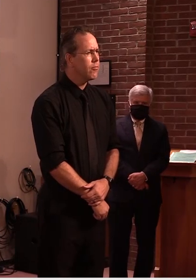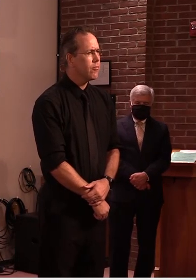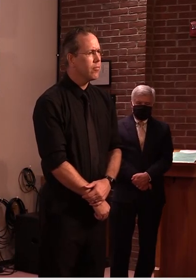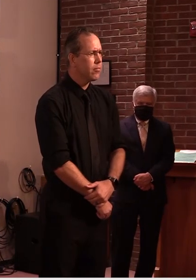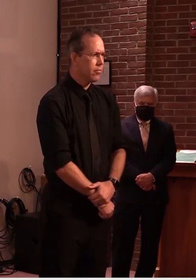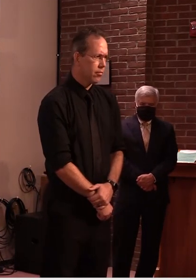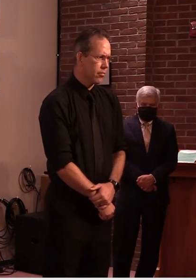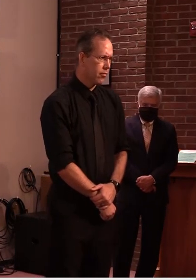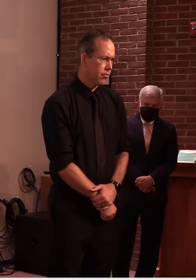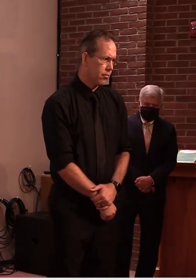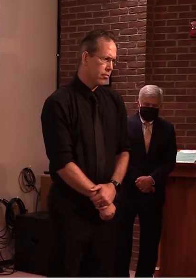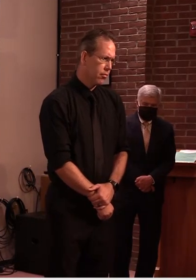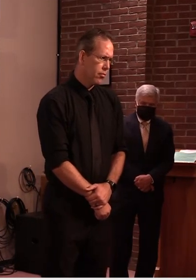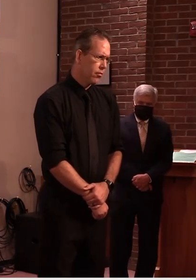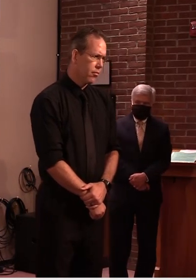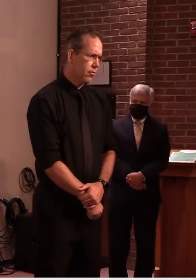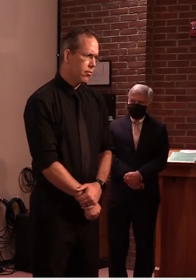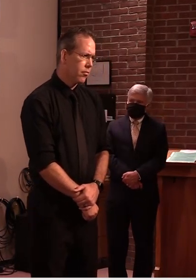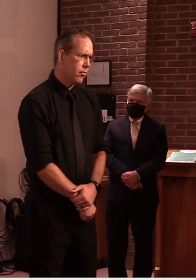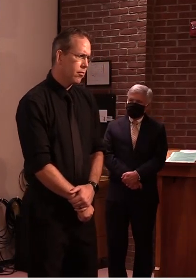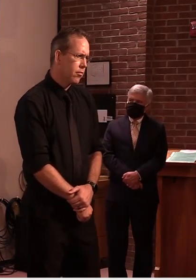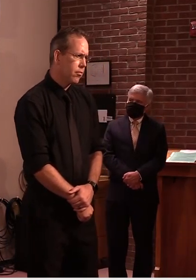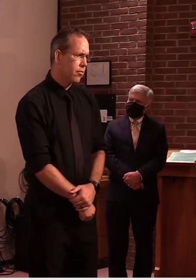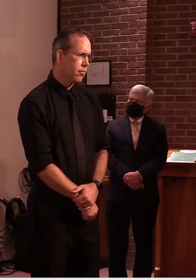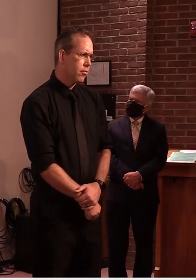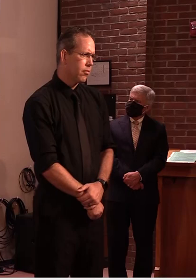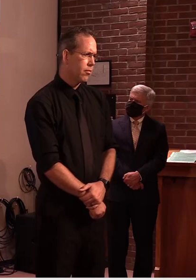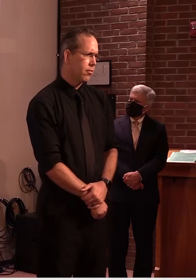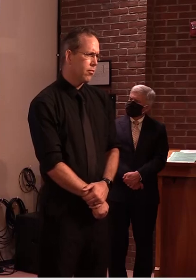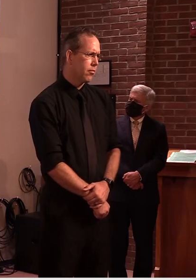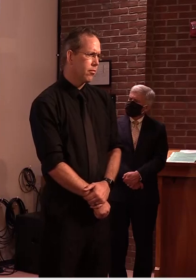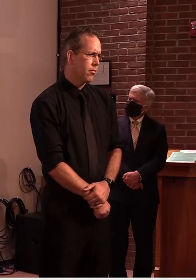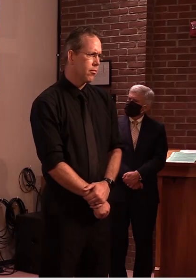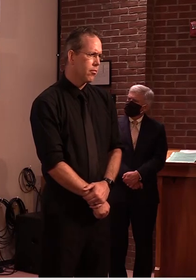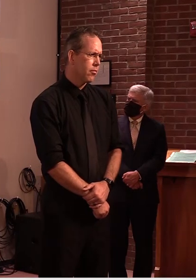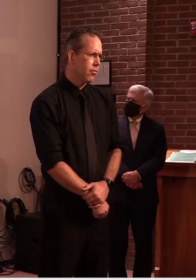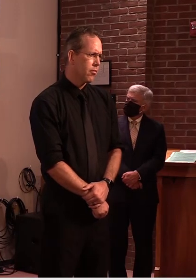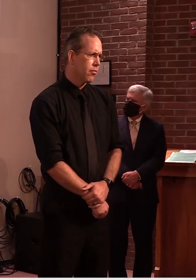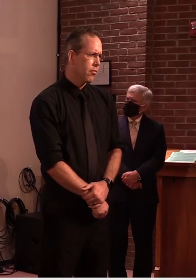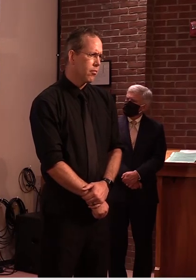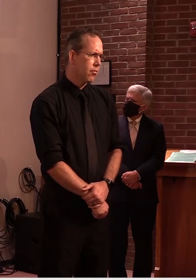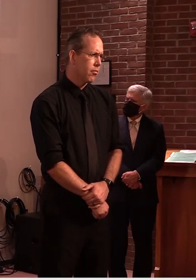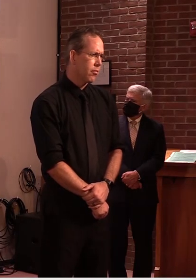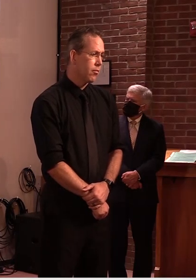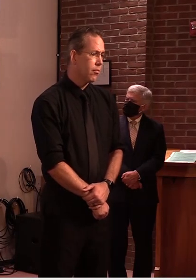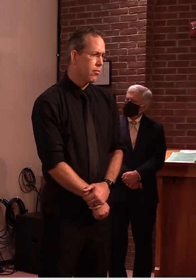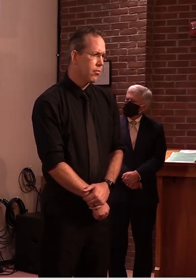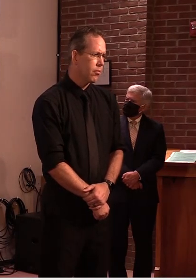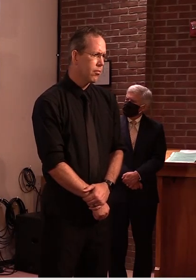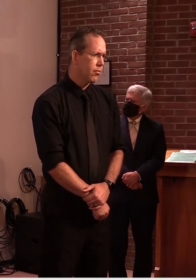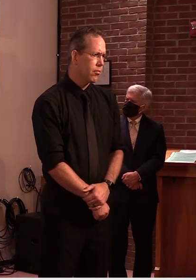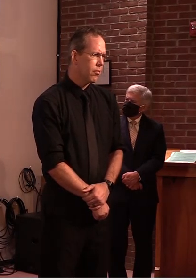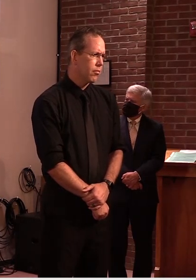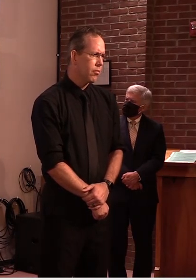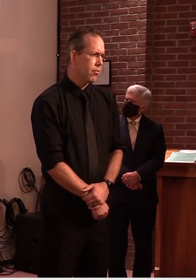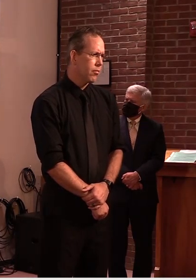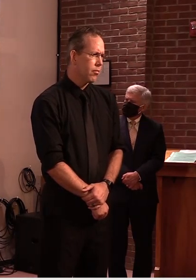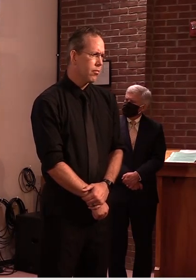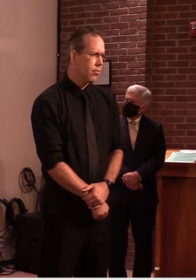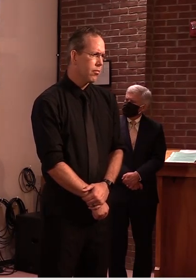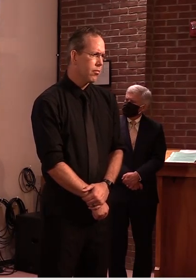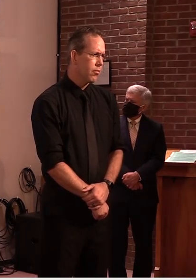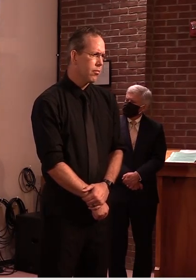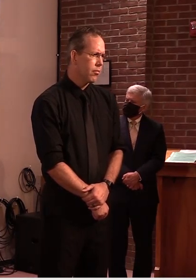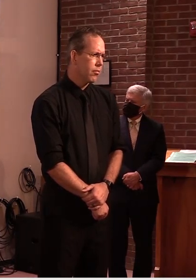is a risk of backlog on tests and that tests should be um reserved for certain certain individuals